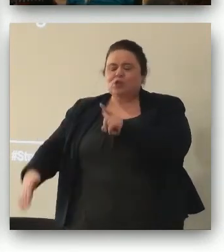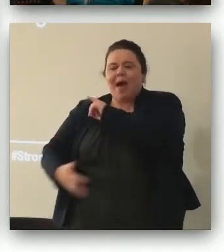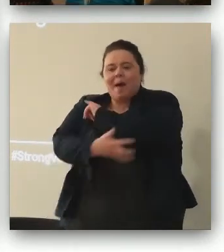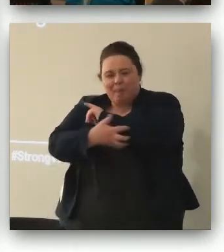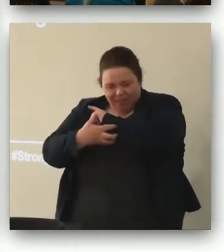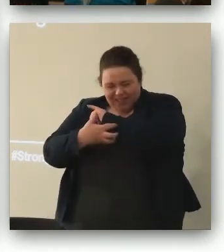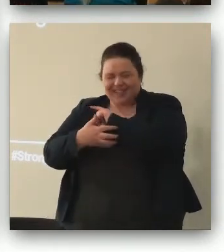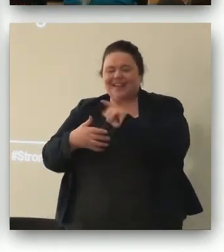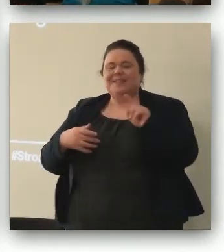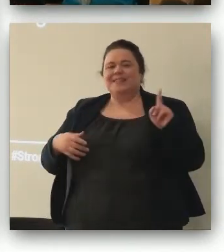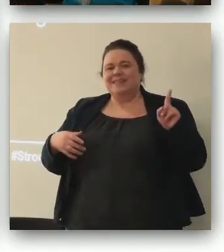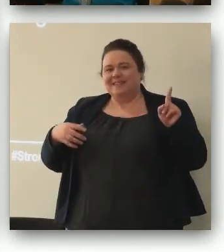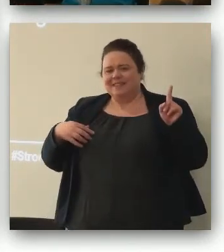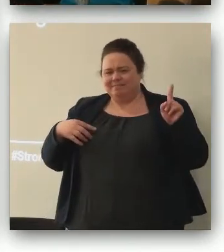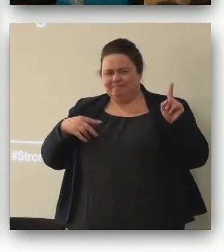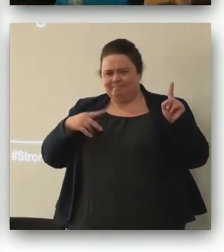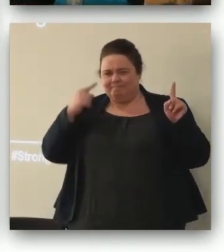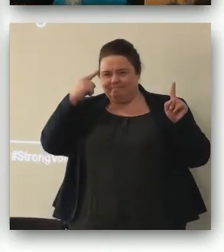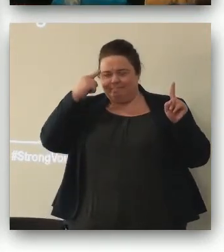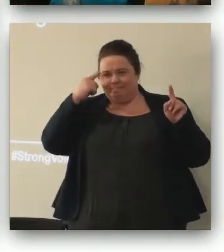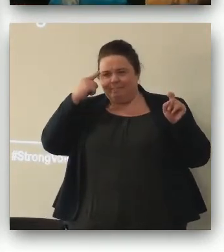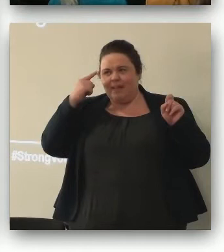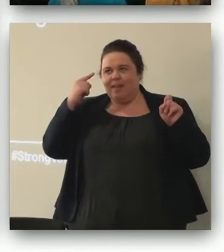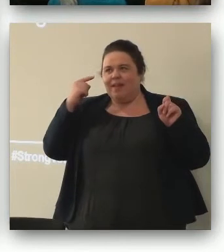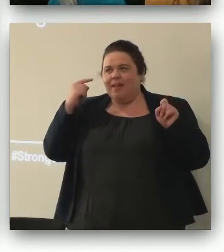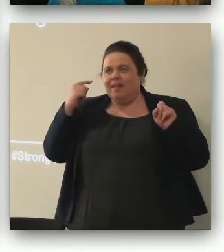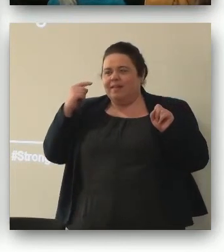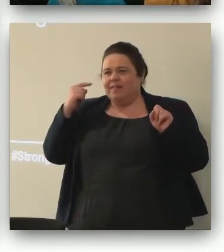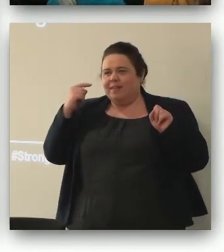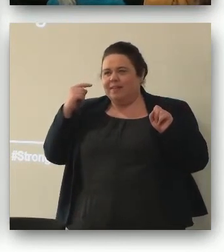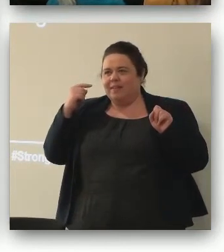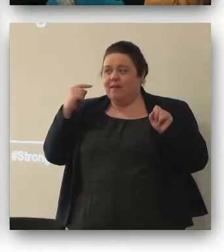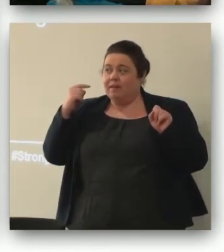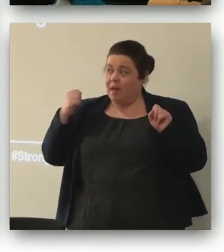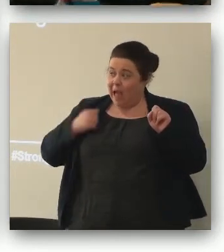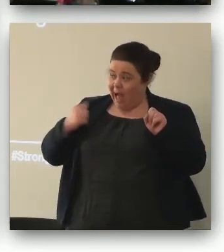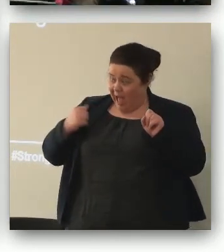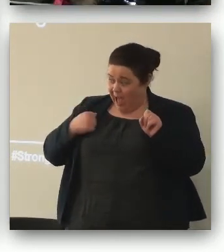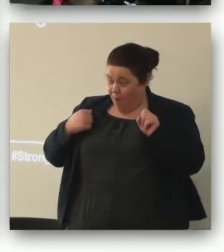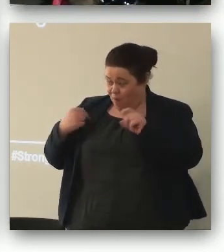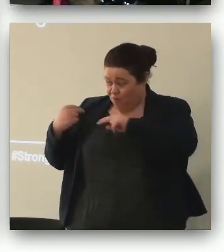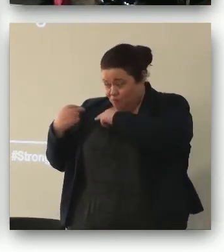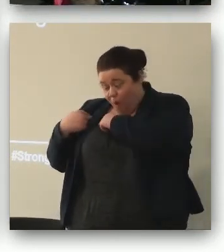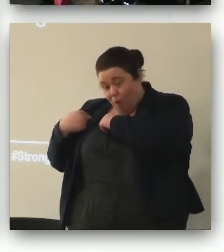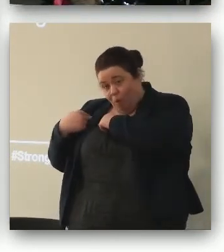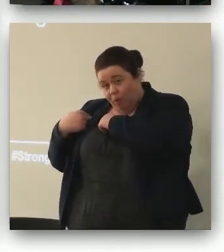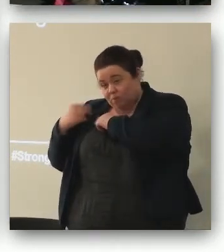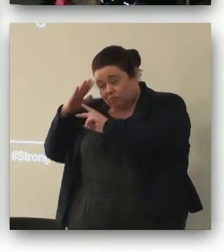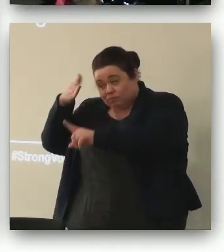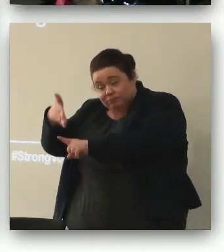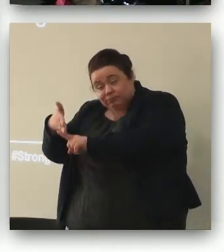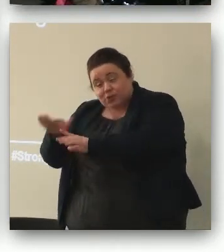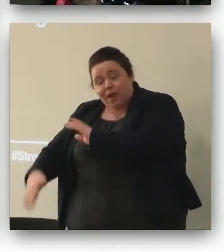read this question I suppose the first thing we said to each other was is it our role to address child poverty